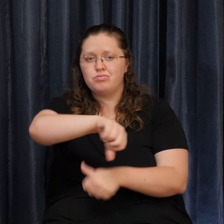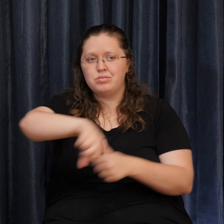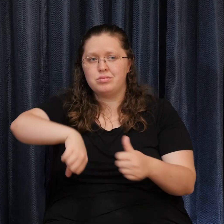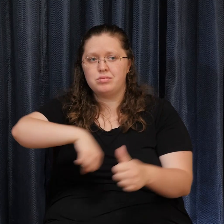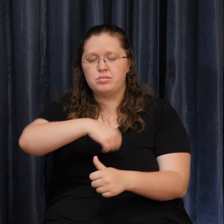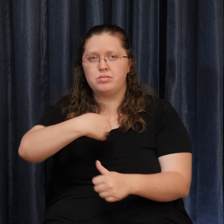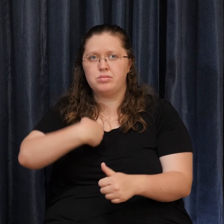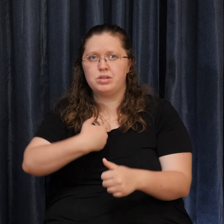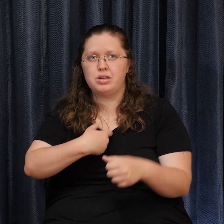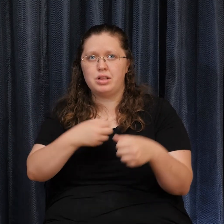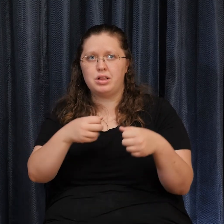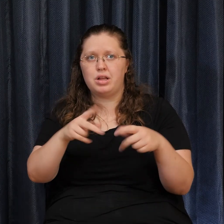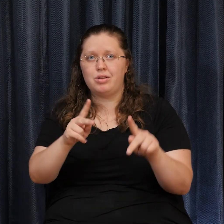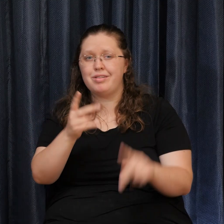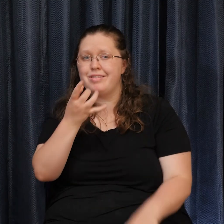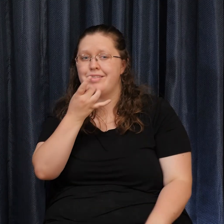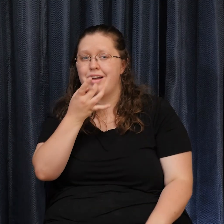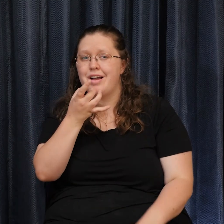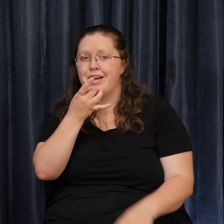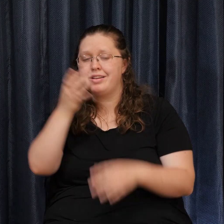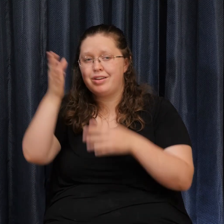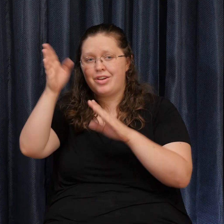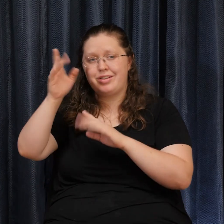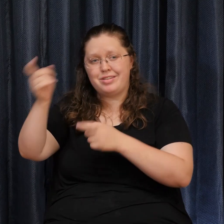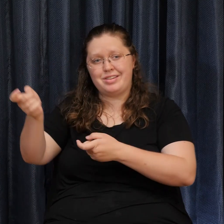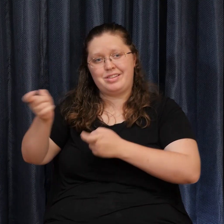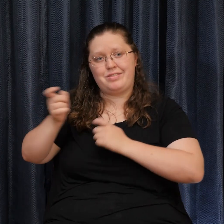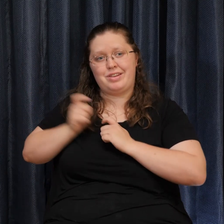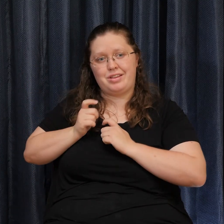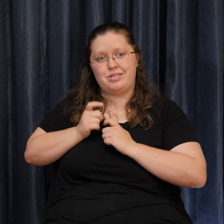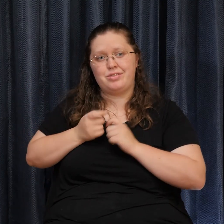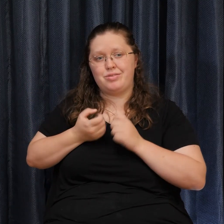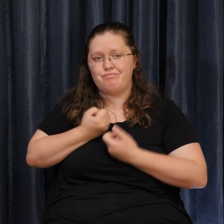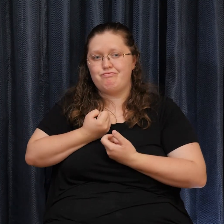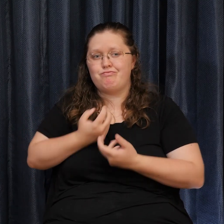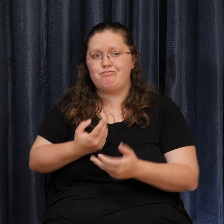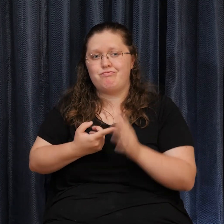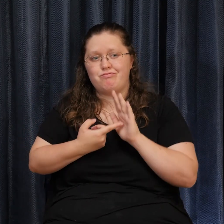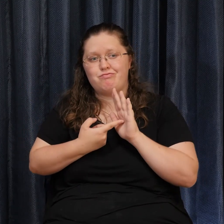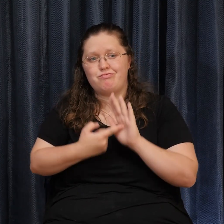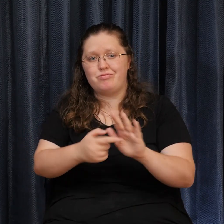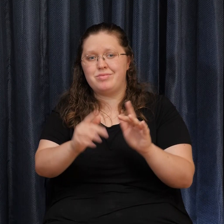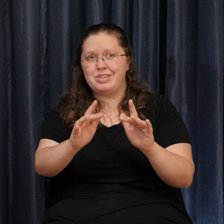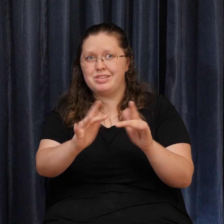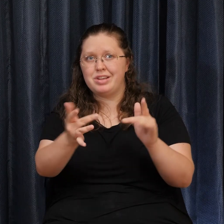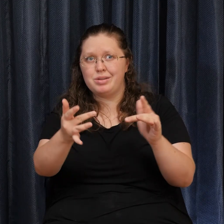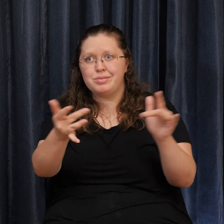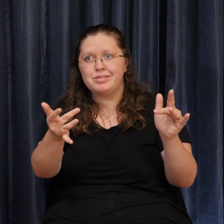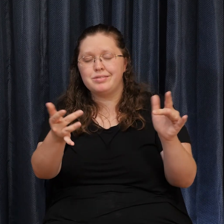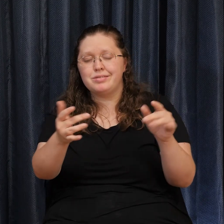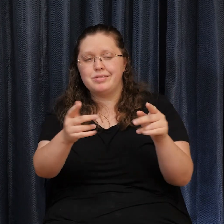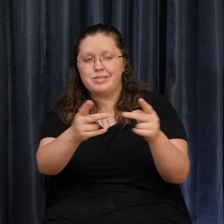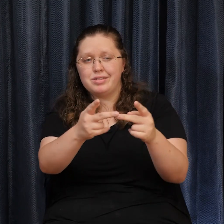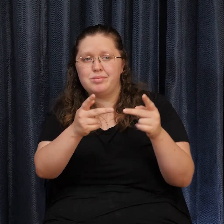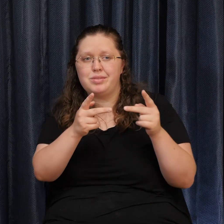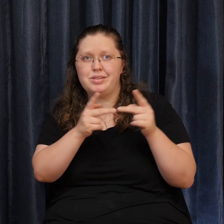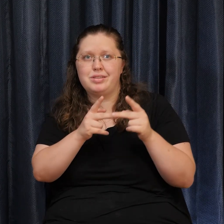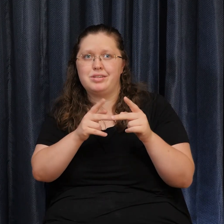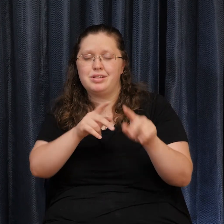that God has Given us To shine Shine Brightly On these Places These people These conditions